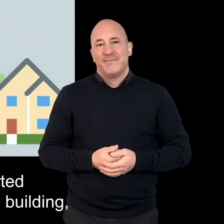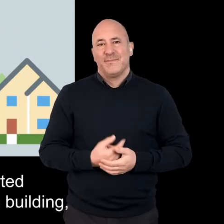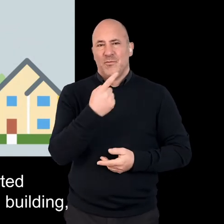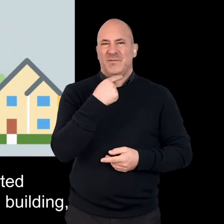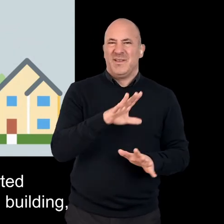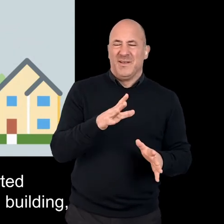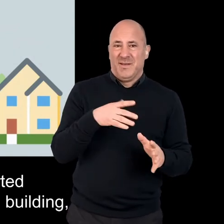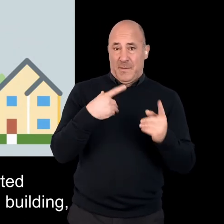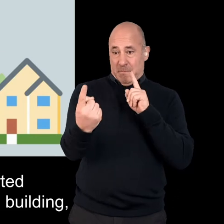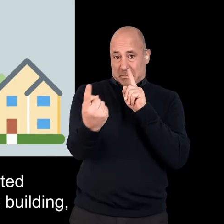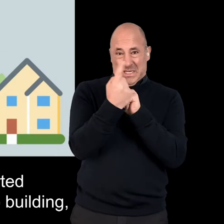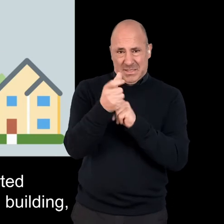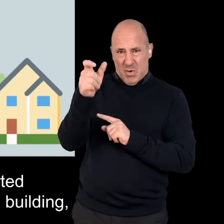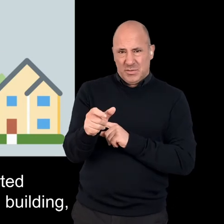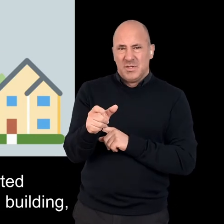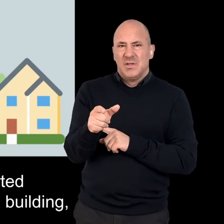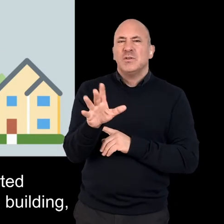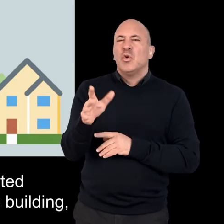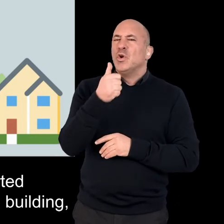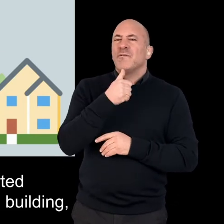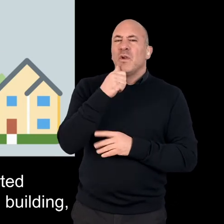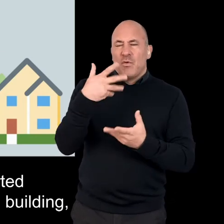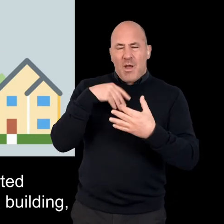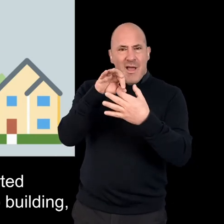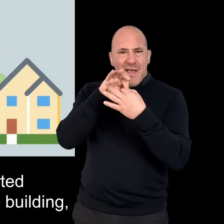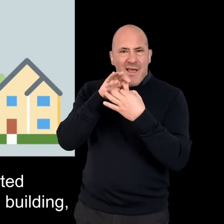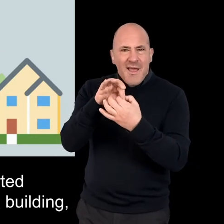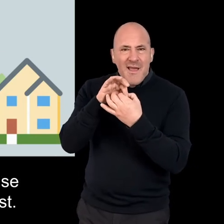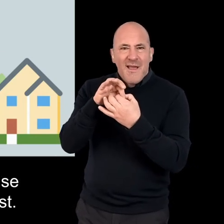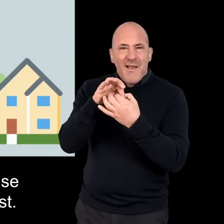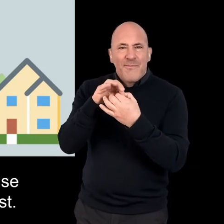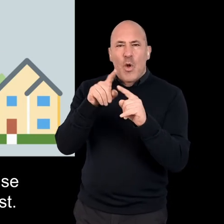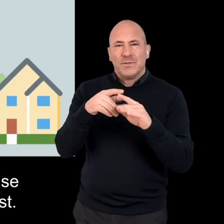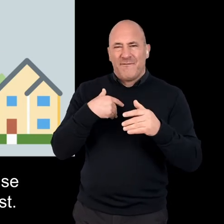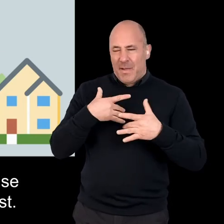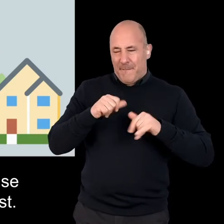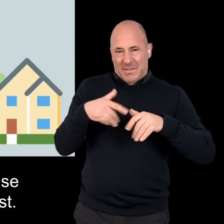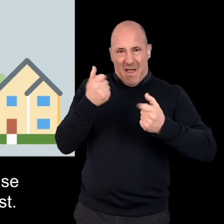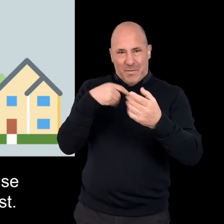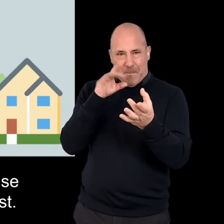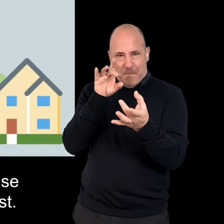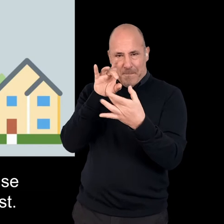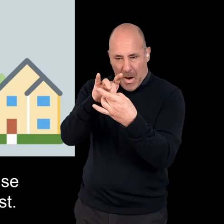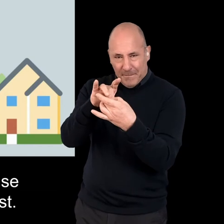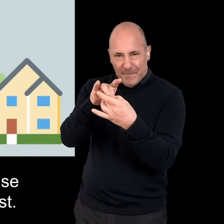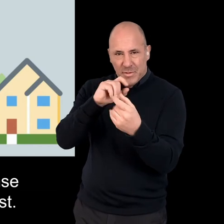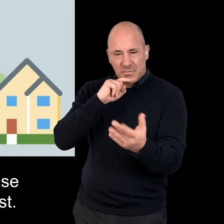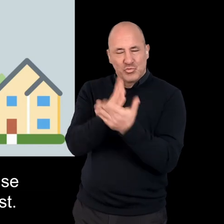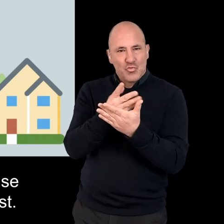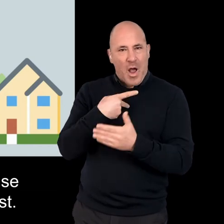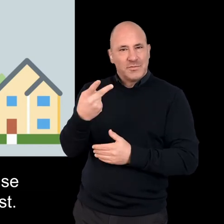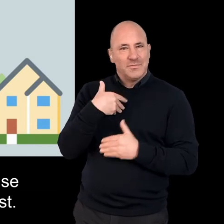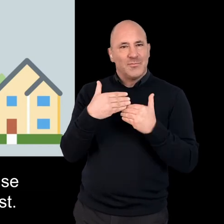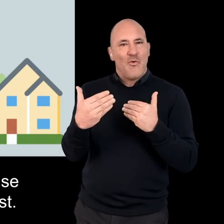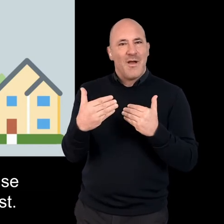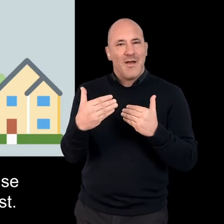In person meetings were reported as particularly helpful for relationship building, including creating a better sense of connection